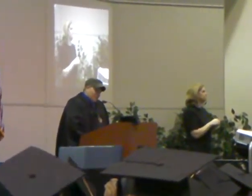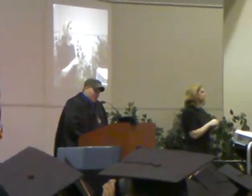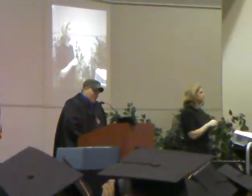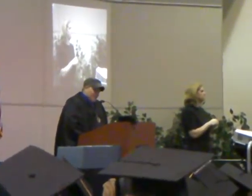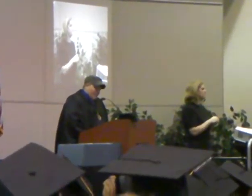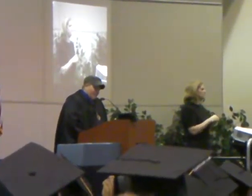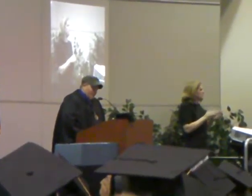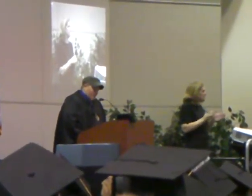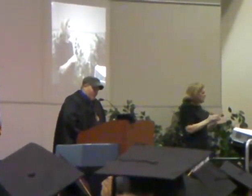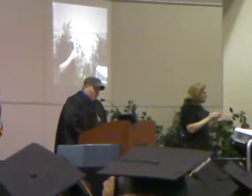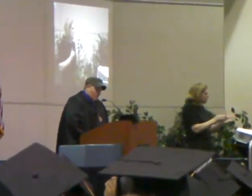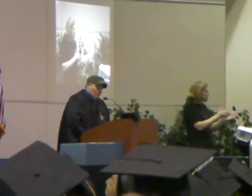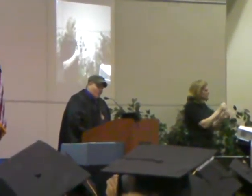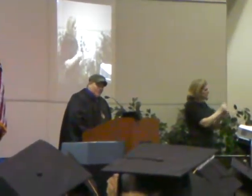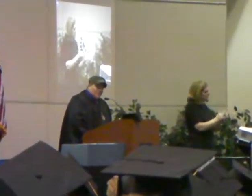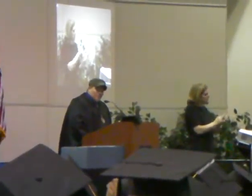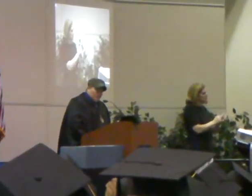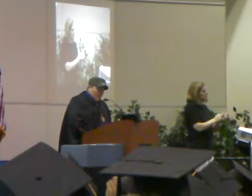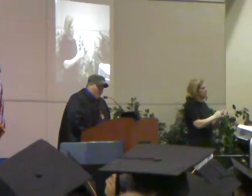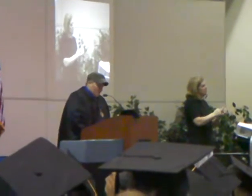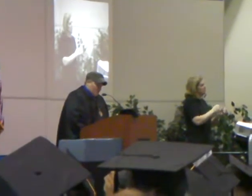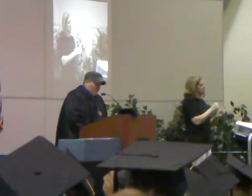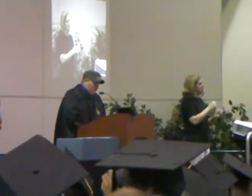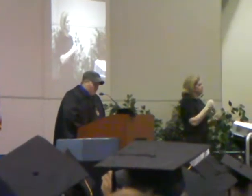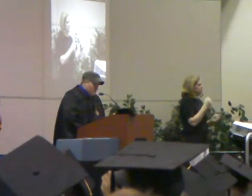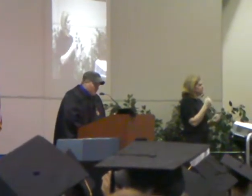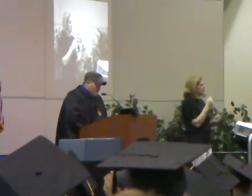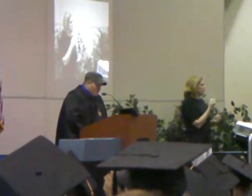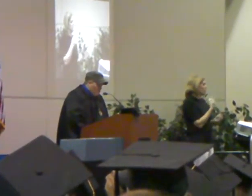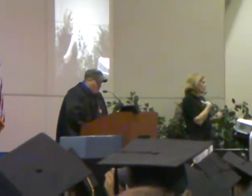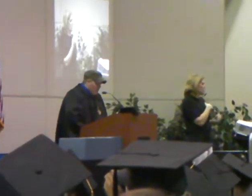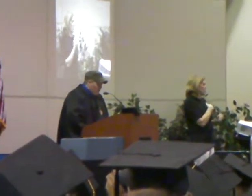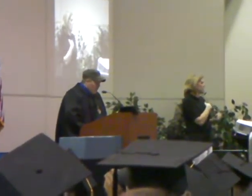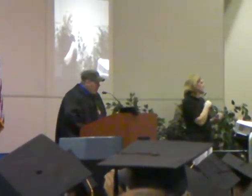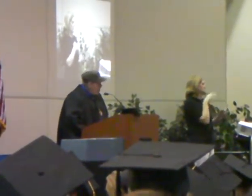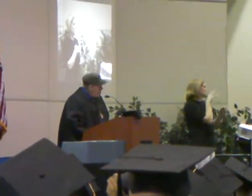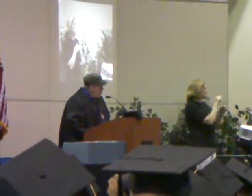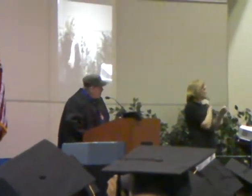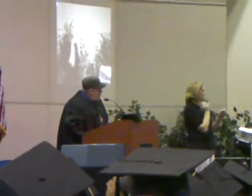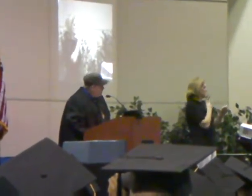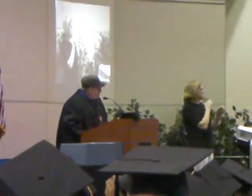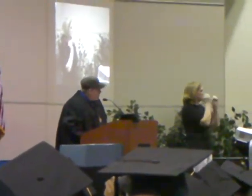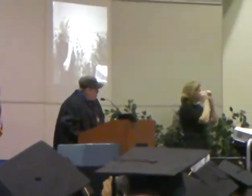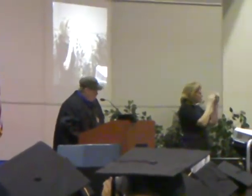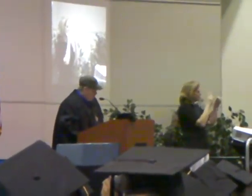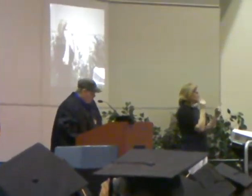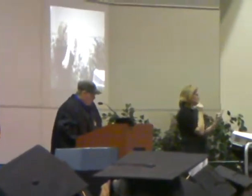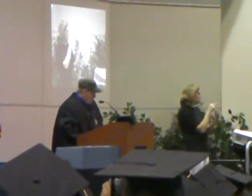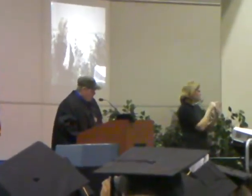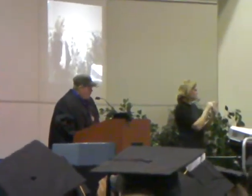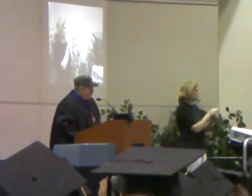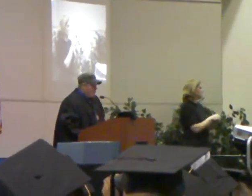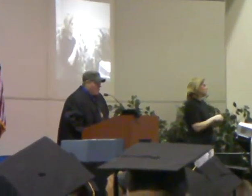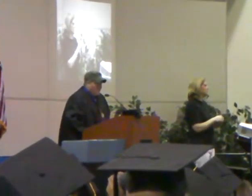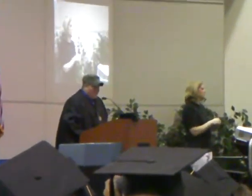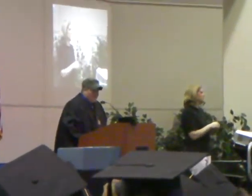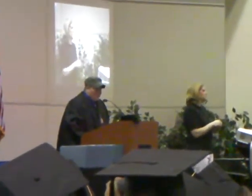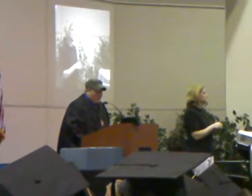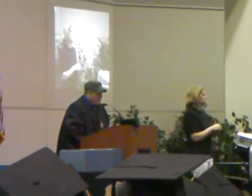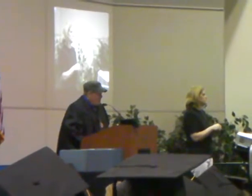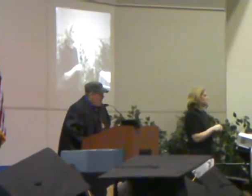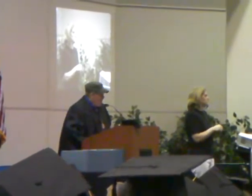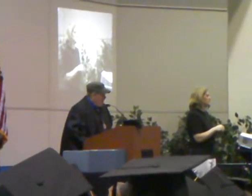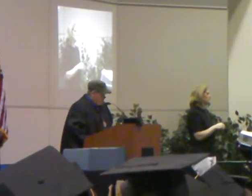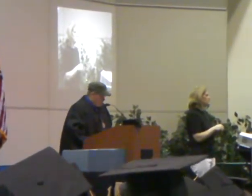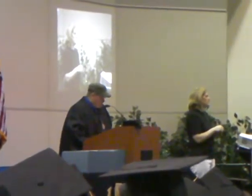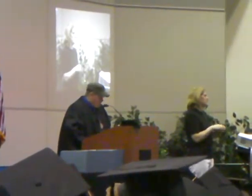Encouraging each and every one of us to reach our educational goals. Where we, here at Saracosa, and of course, they are